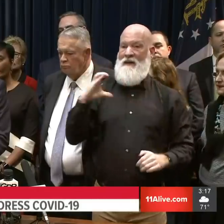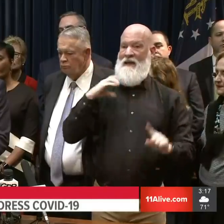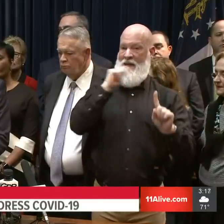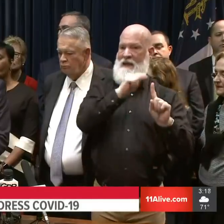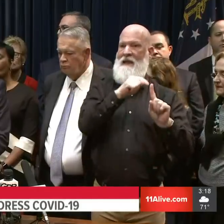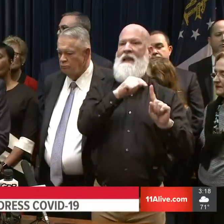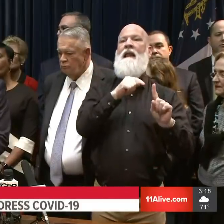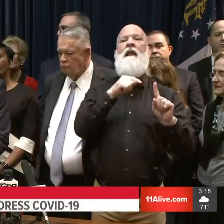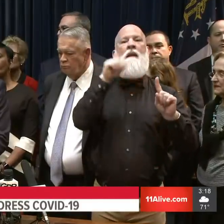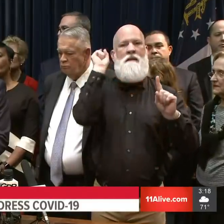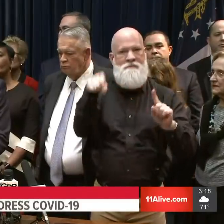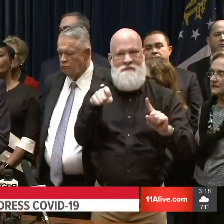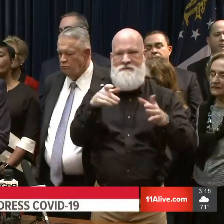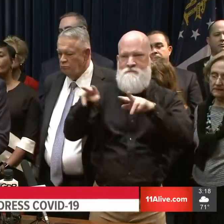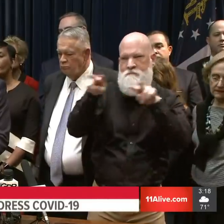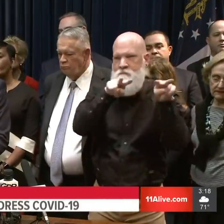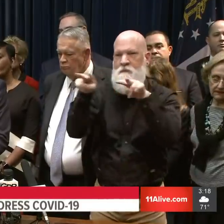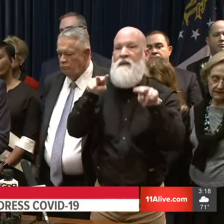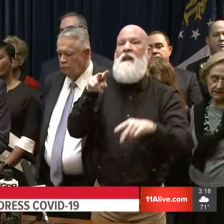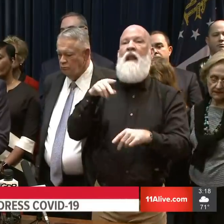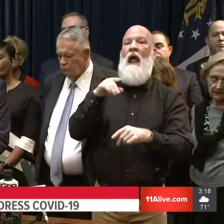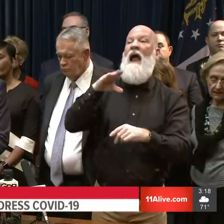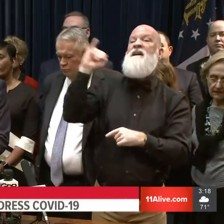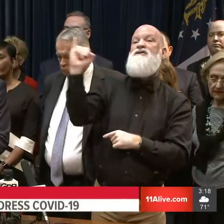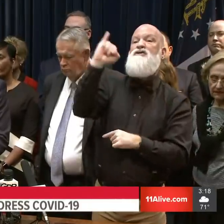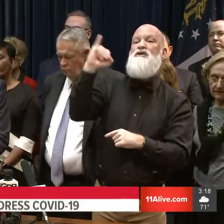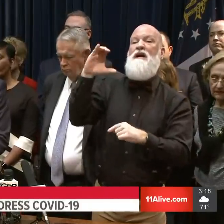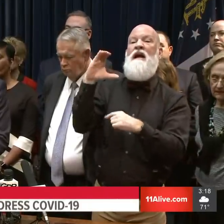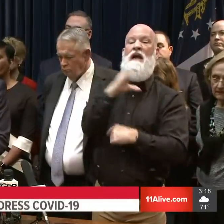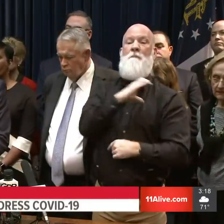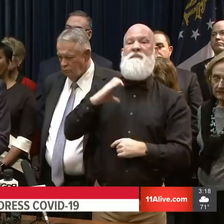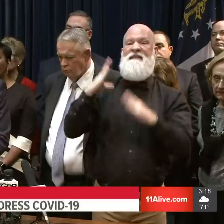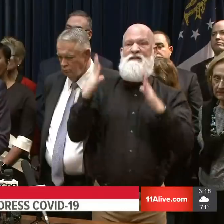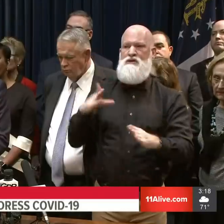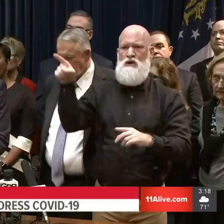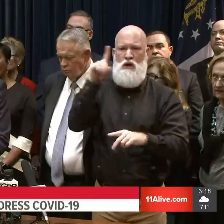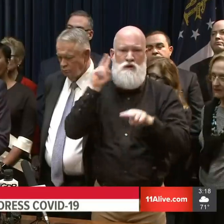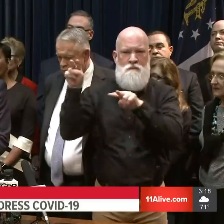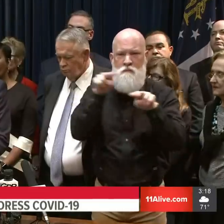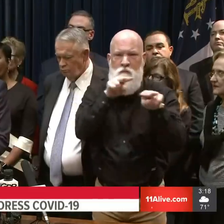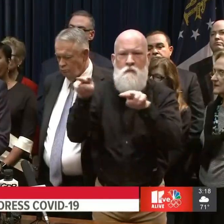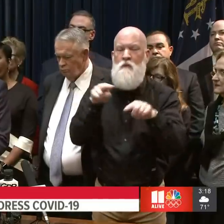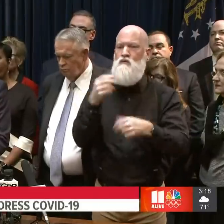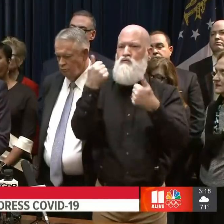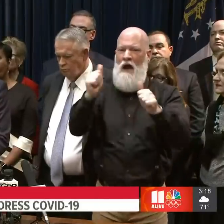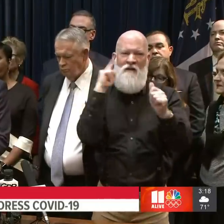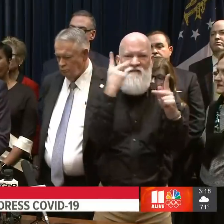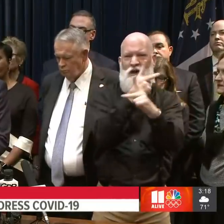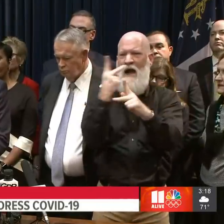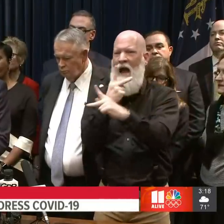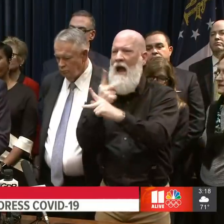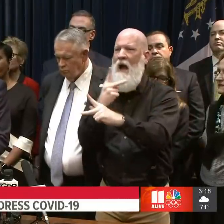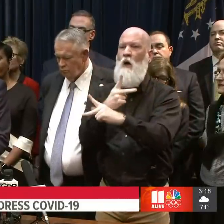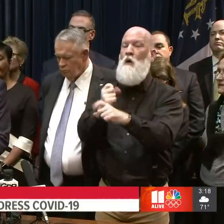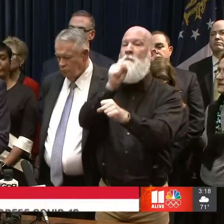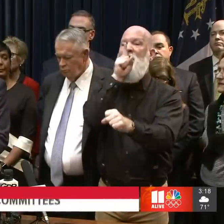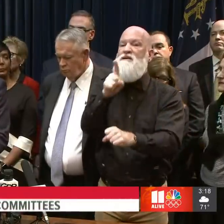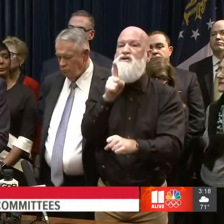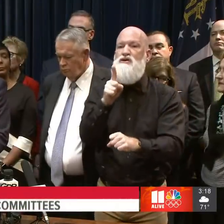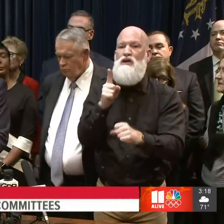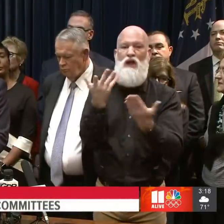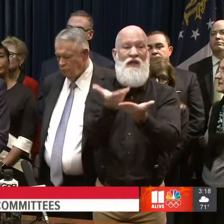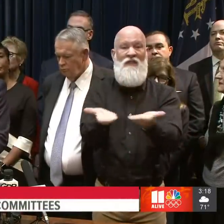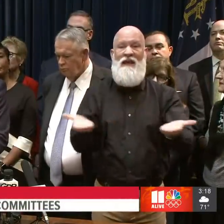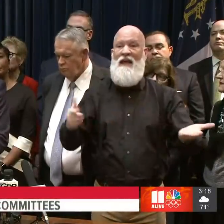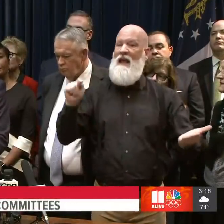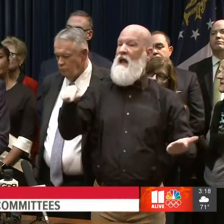our state's insurance commissioner, with the mission of analyzing the availability of necessary supplies and evaluating